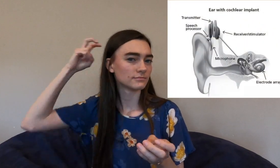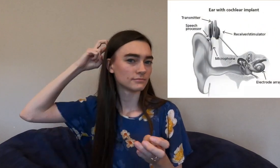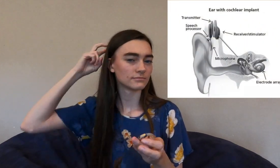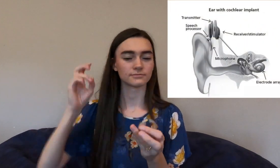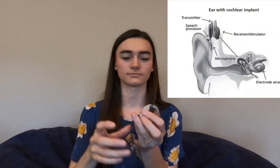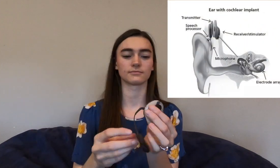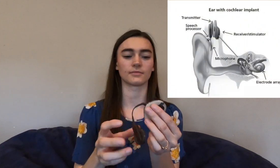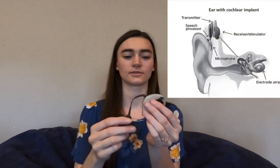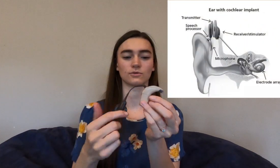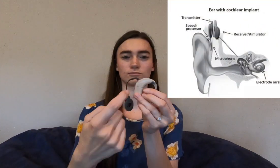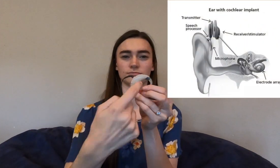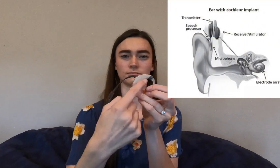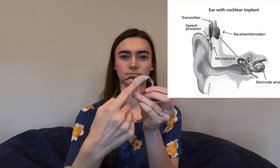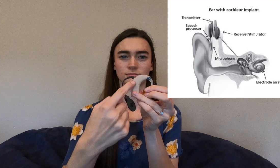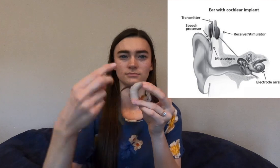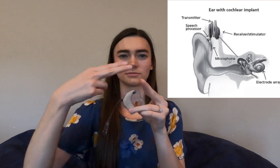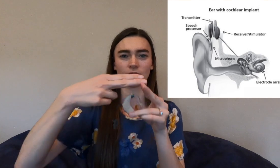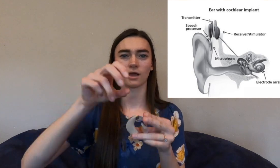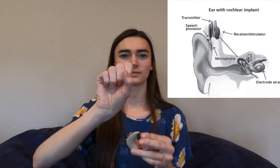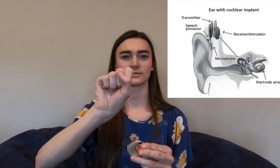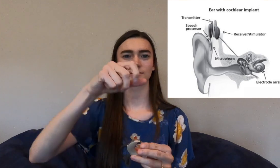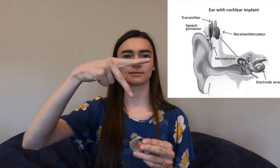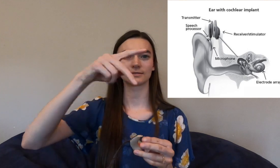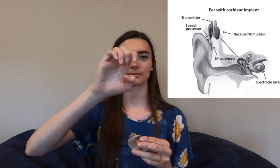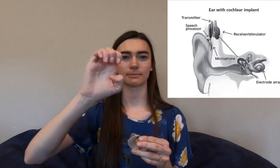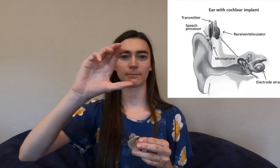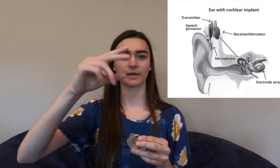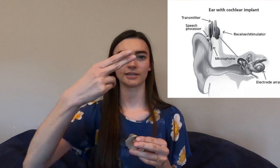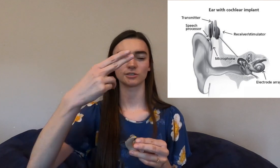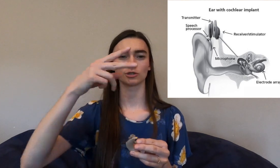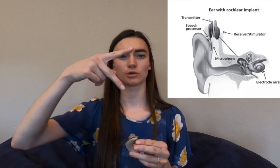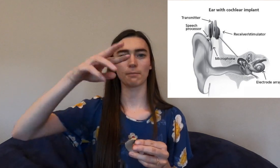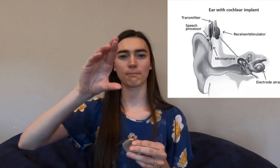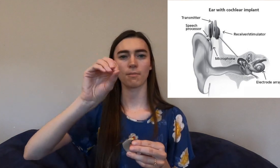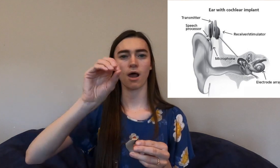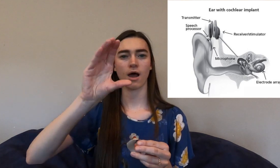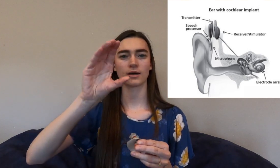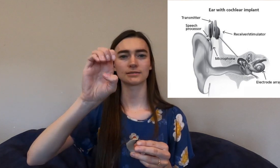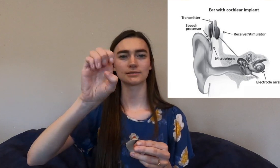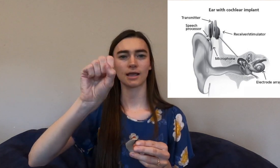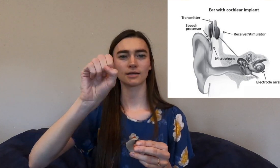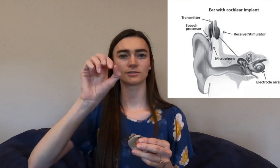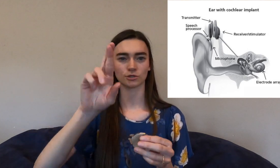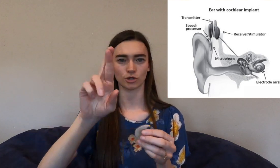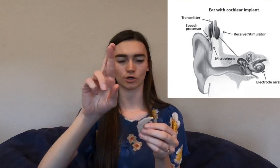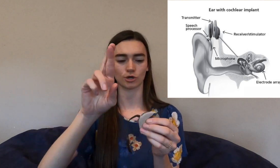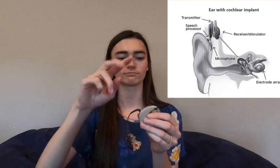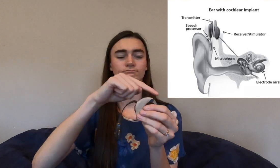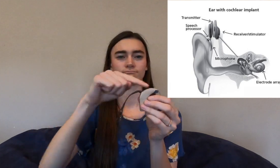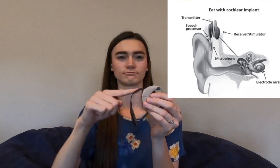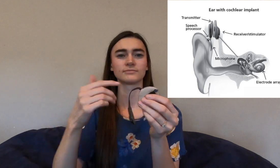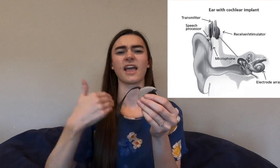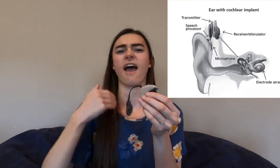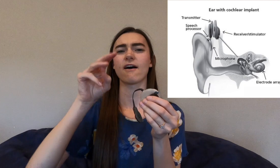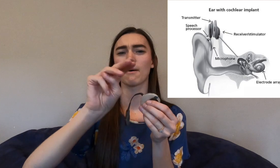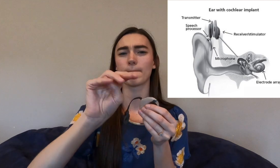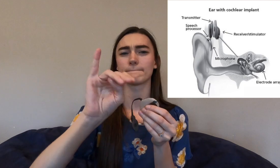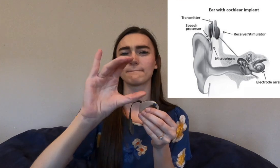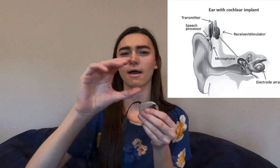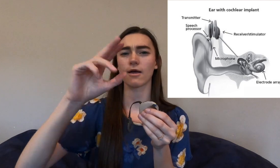on the ear. So this right here is called the speech processor and it has